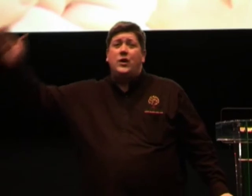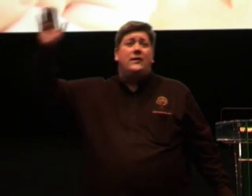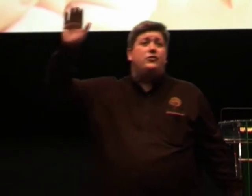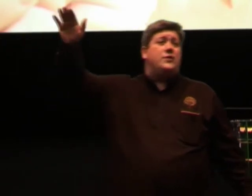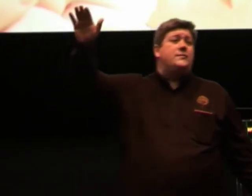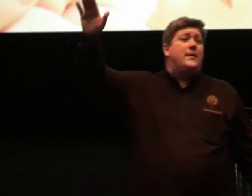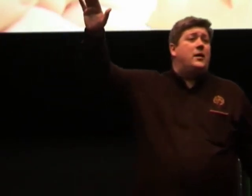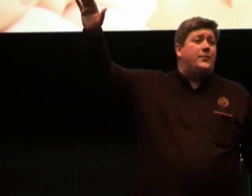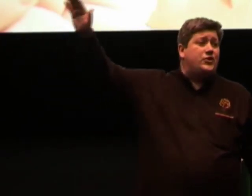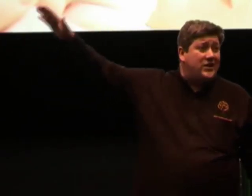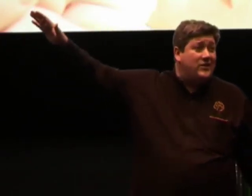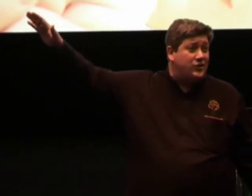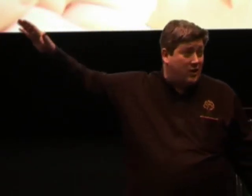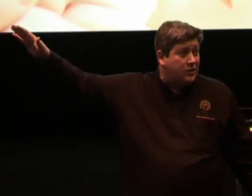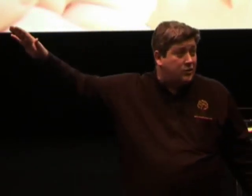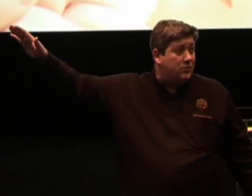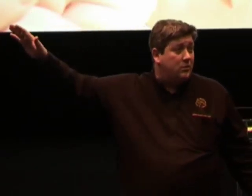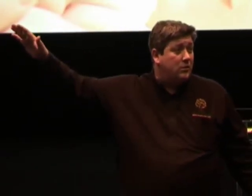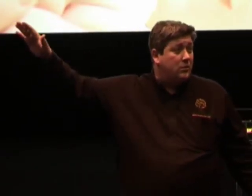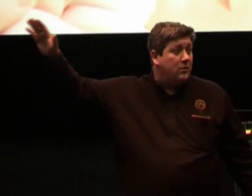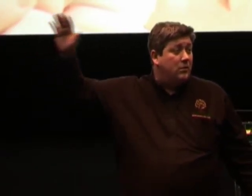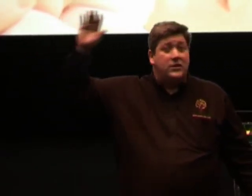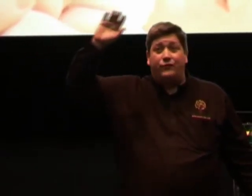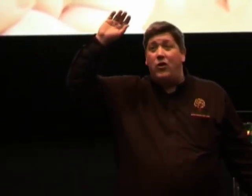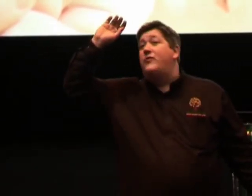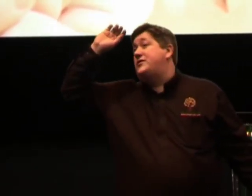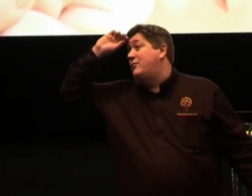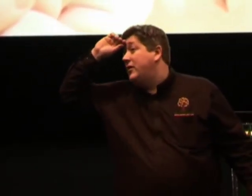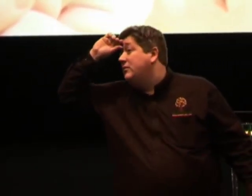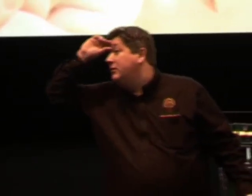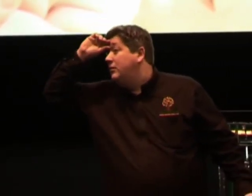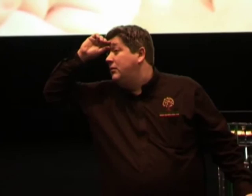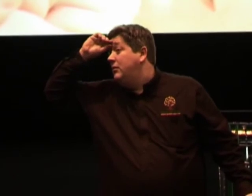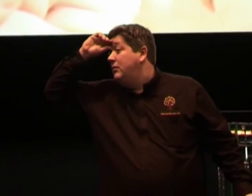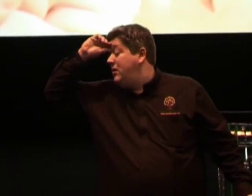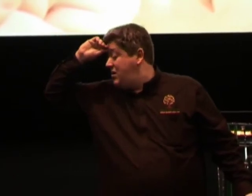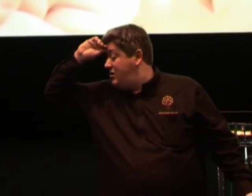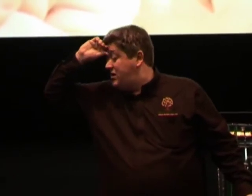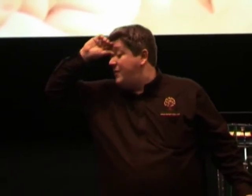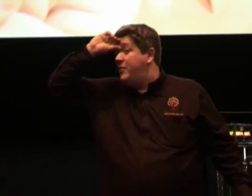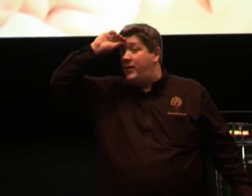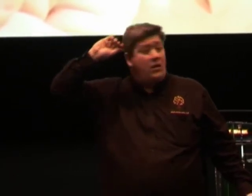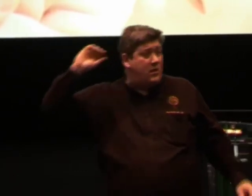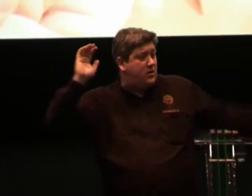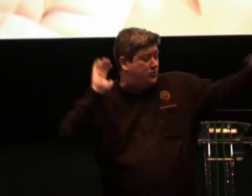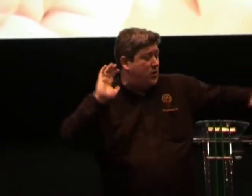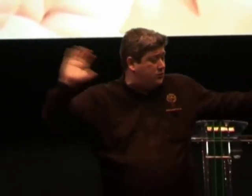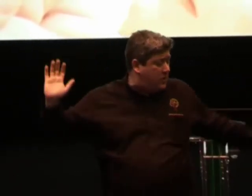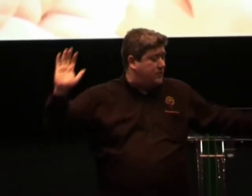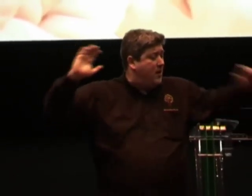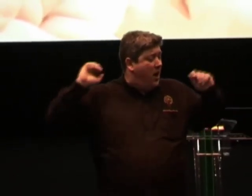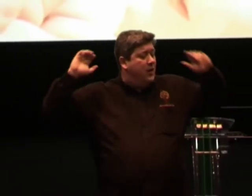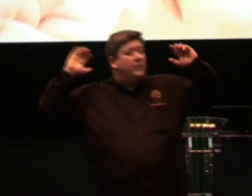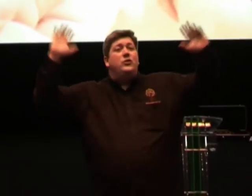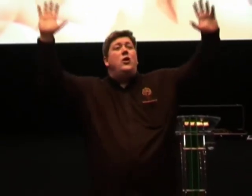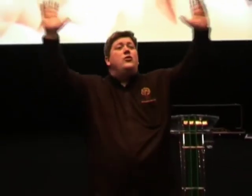they're righteous. You can't even trust them to make a cup of tea in church. Because they'll throw over someone. How dare you say that about me. How dare you just rush